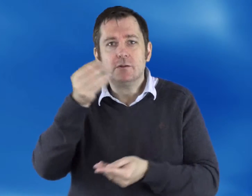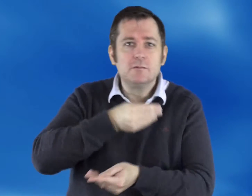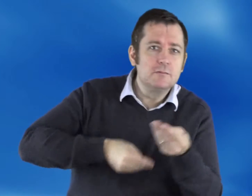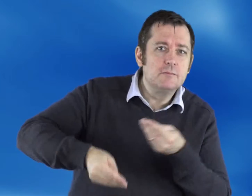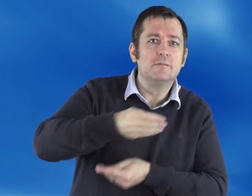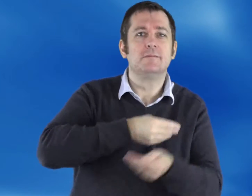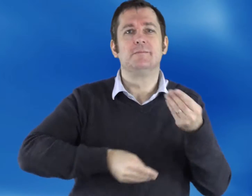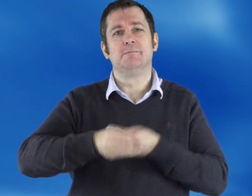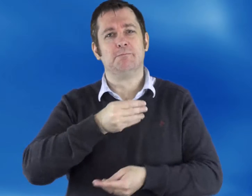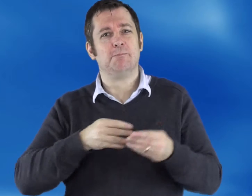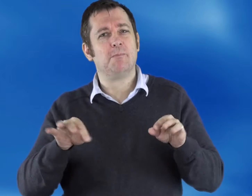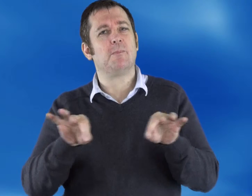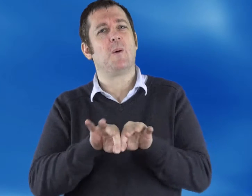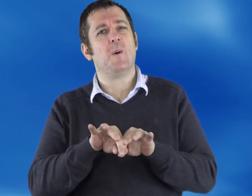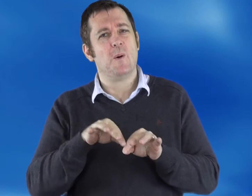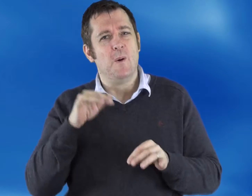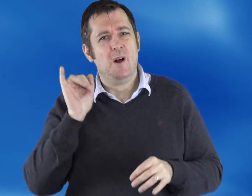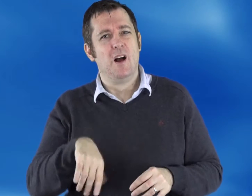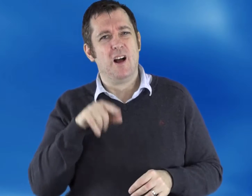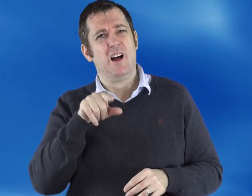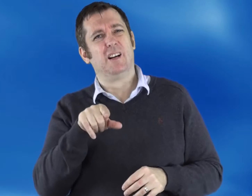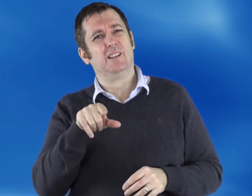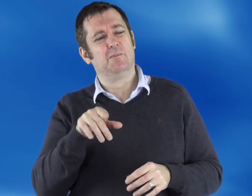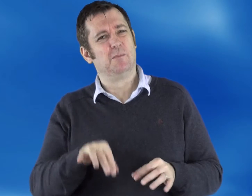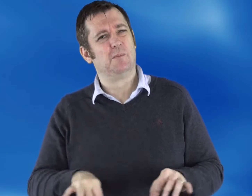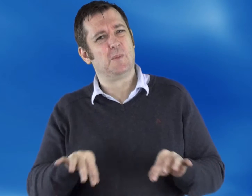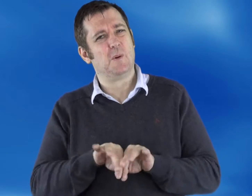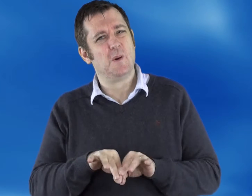This ability to exchange information back and forth is just so important.